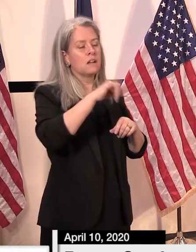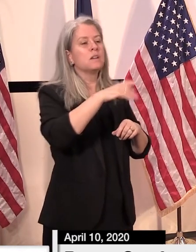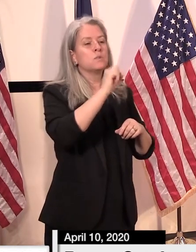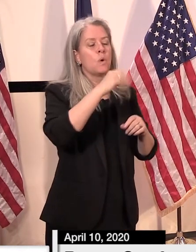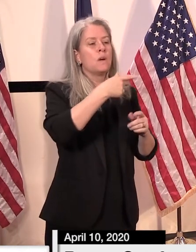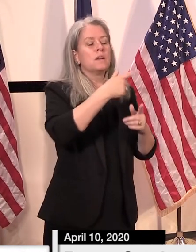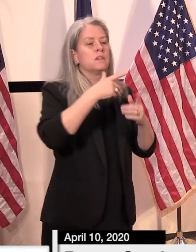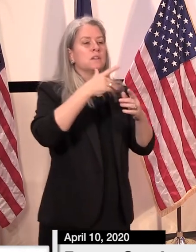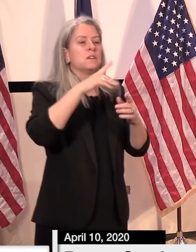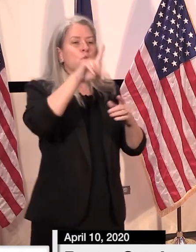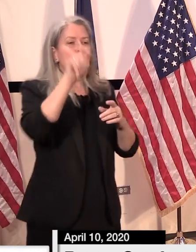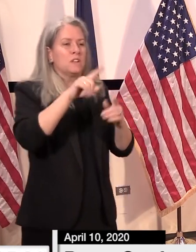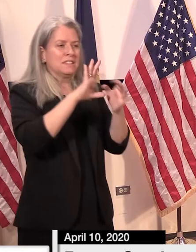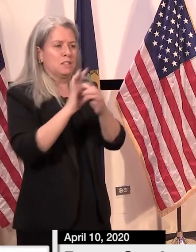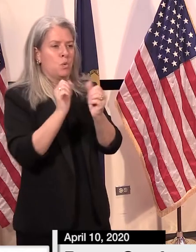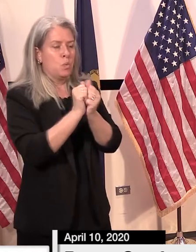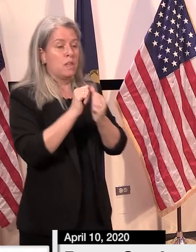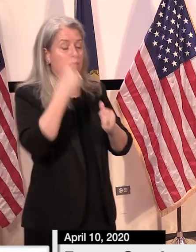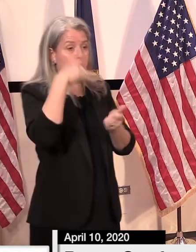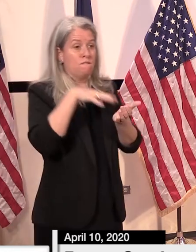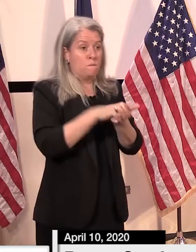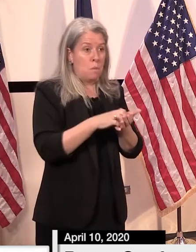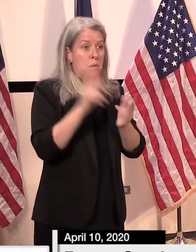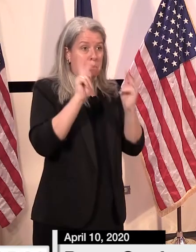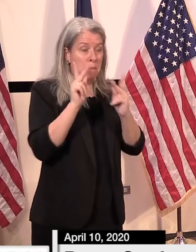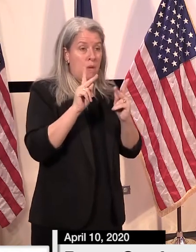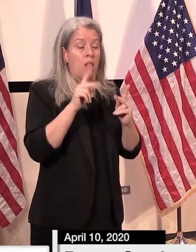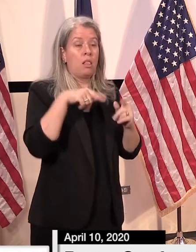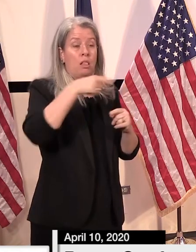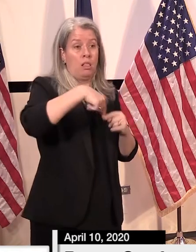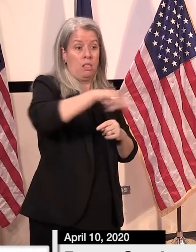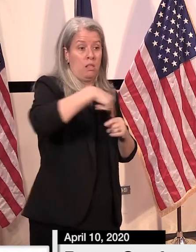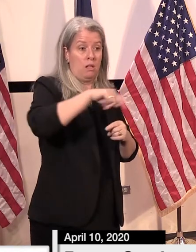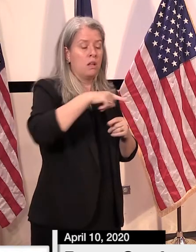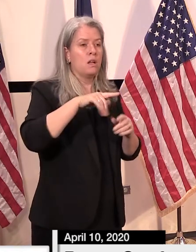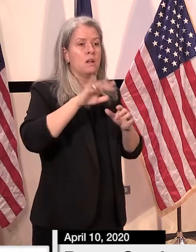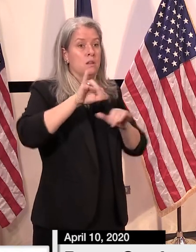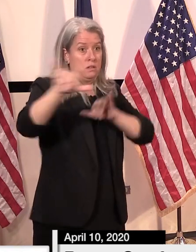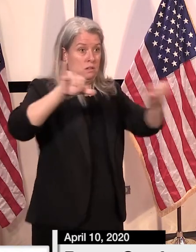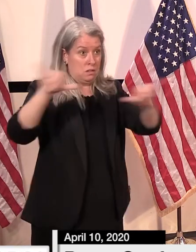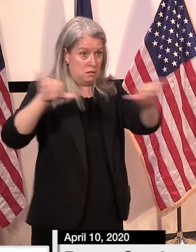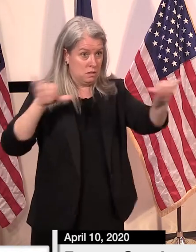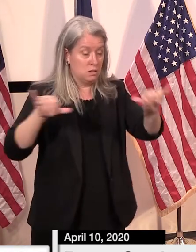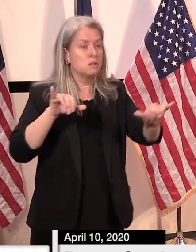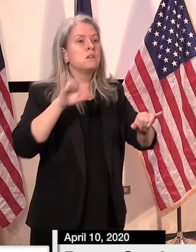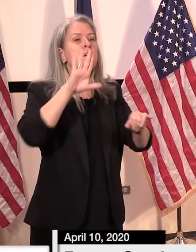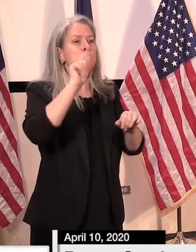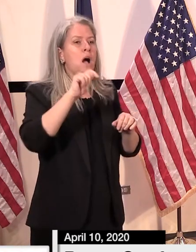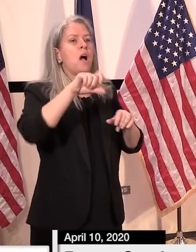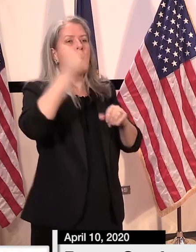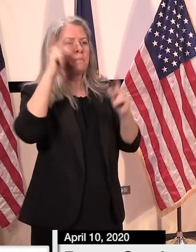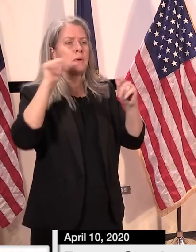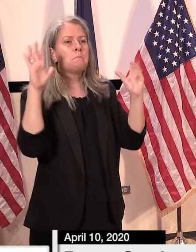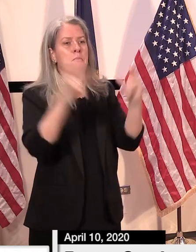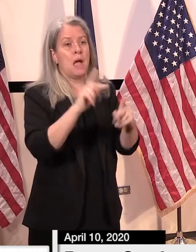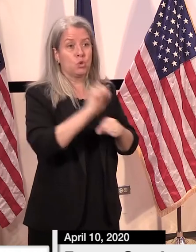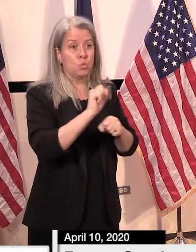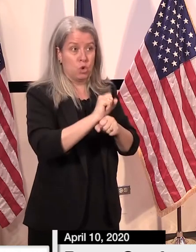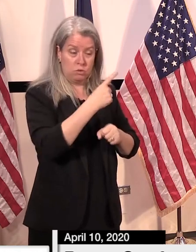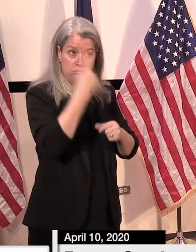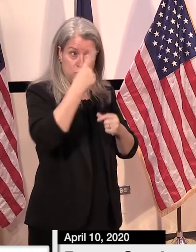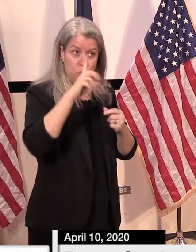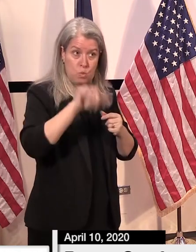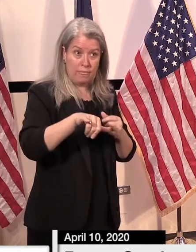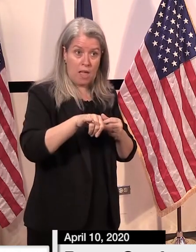yeah you know that's our goal is to get vermont back to work and that's why we're putting all these steps into place and we're doing in a responsible way